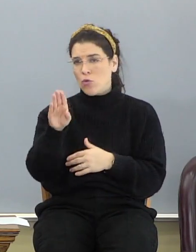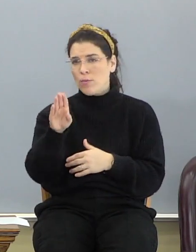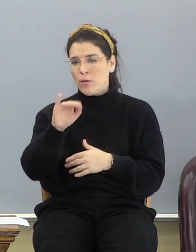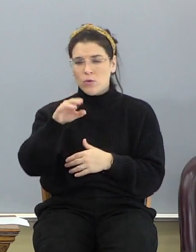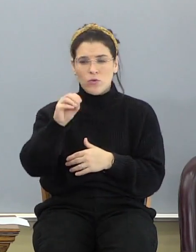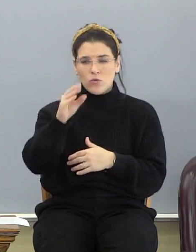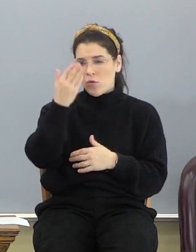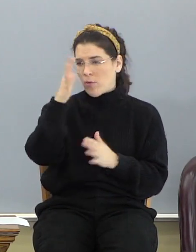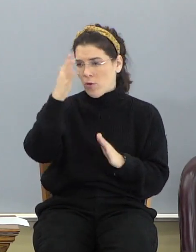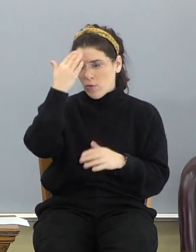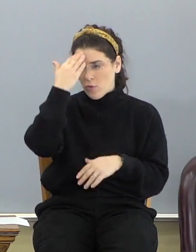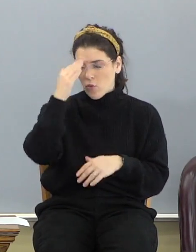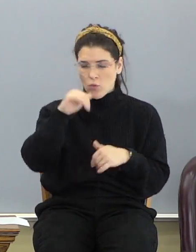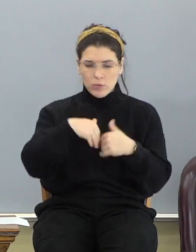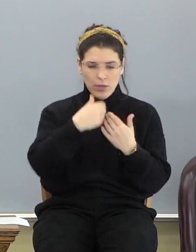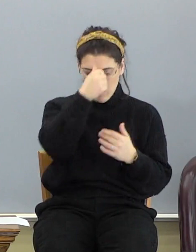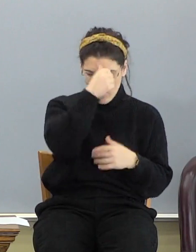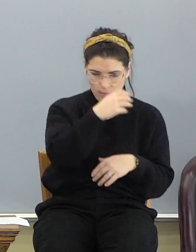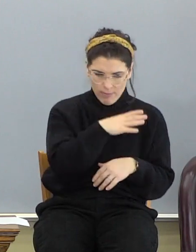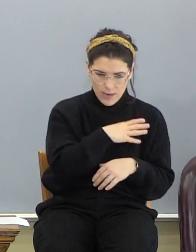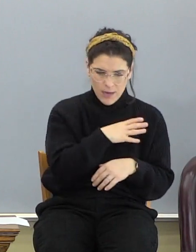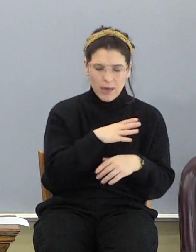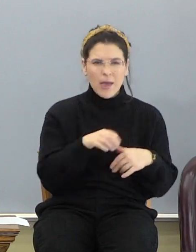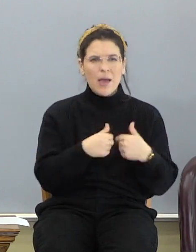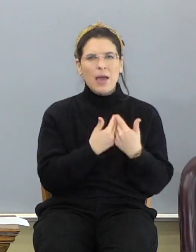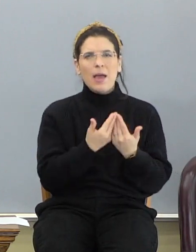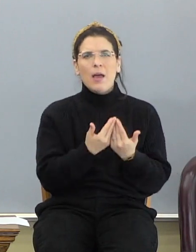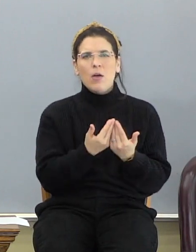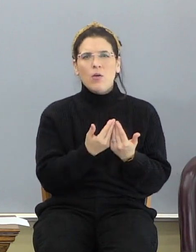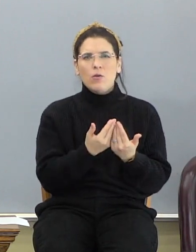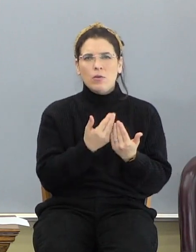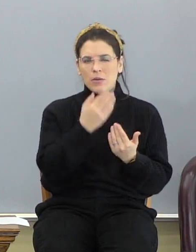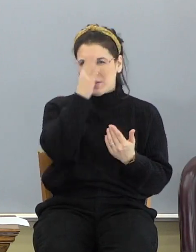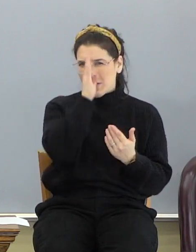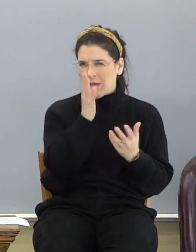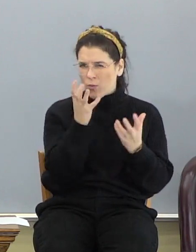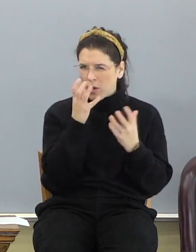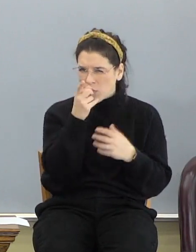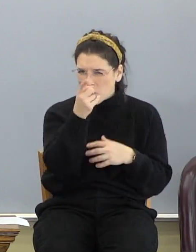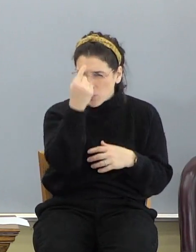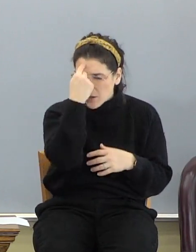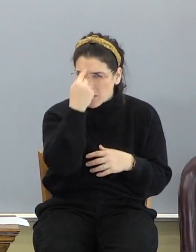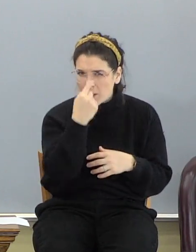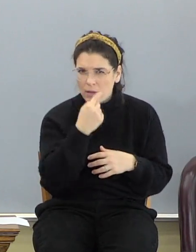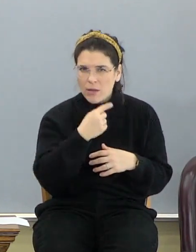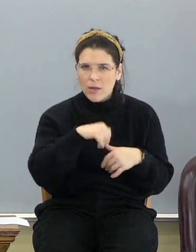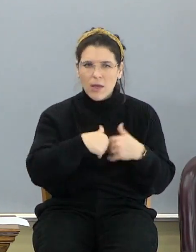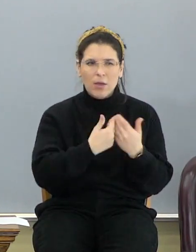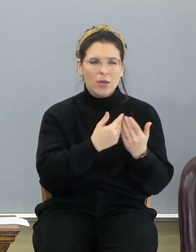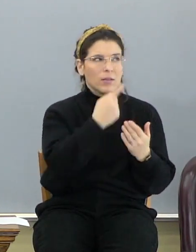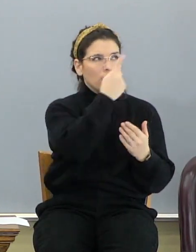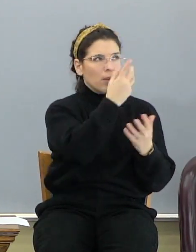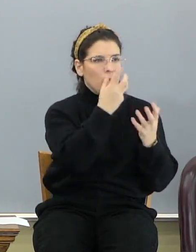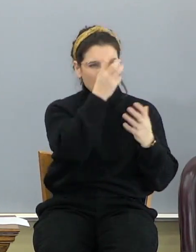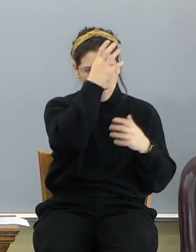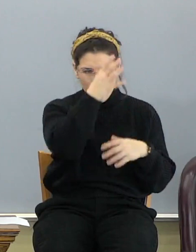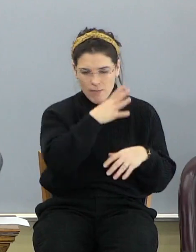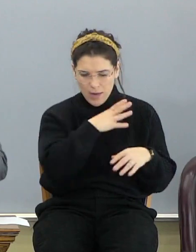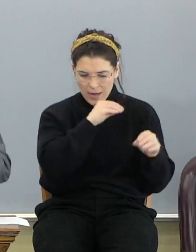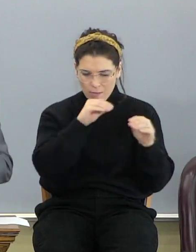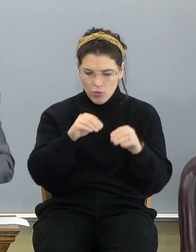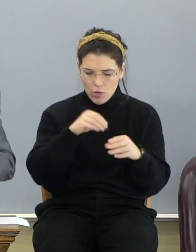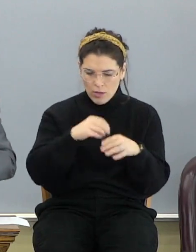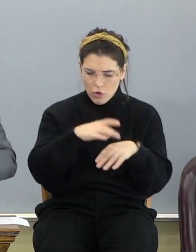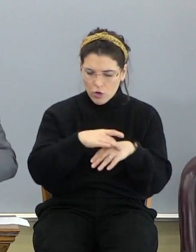Job already knows how a man, how does God want you to, how does He want the man He put in the earth to think? Think like this.